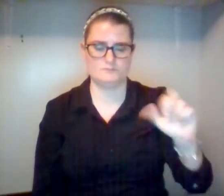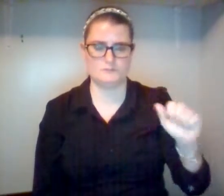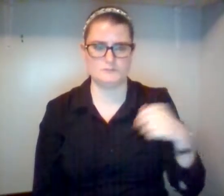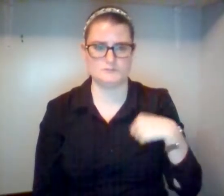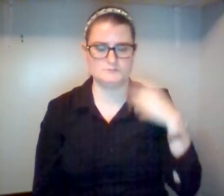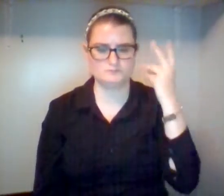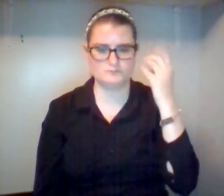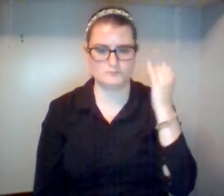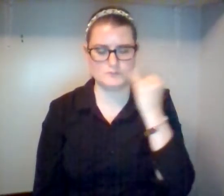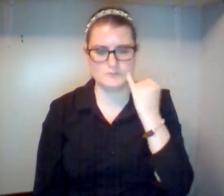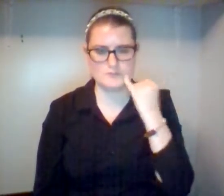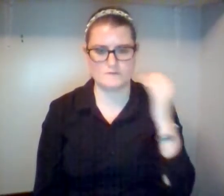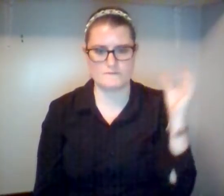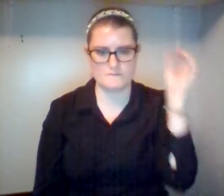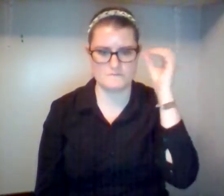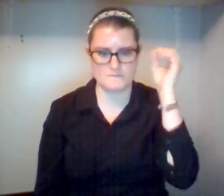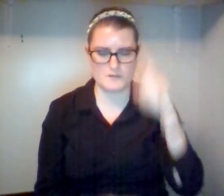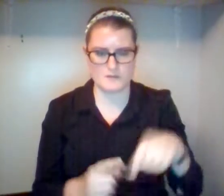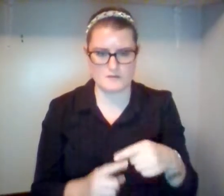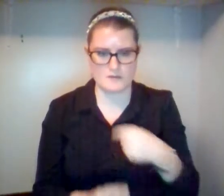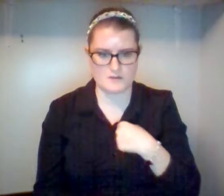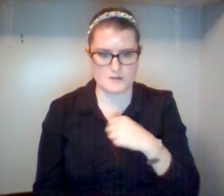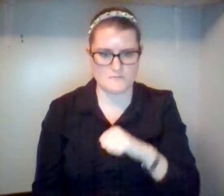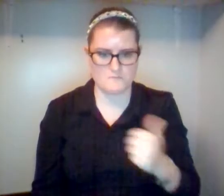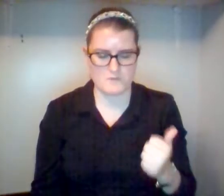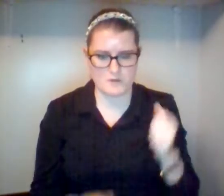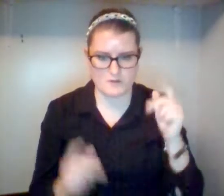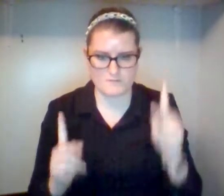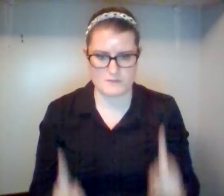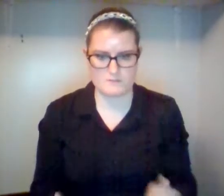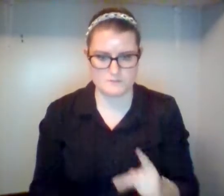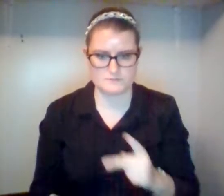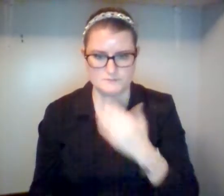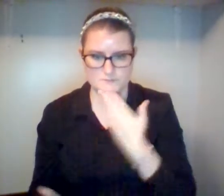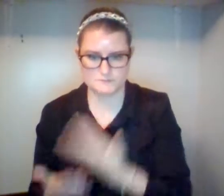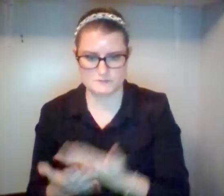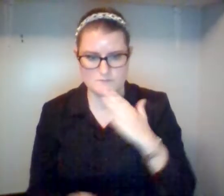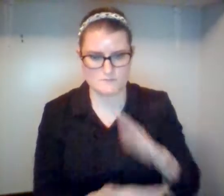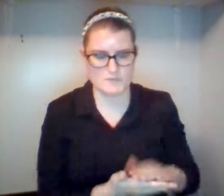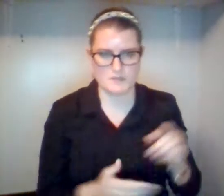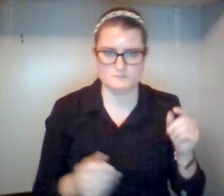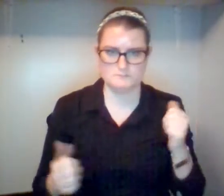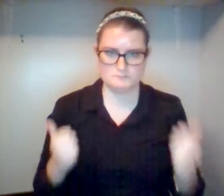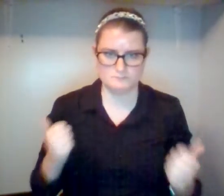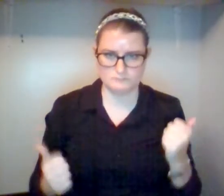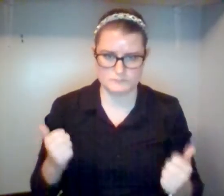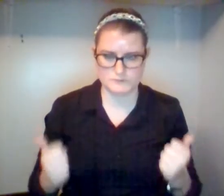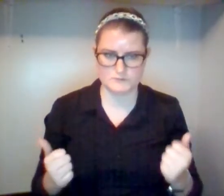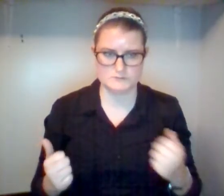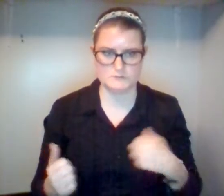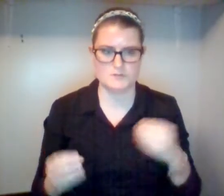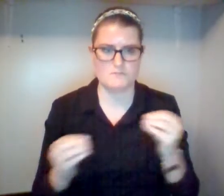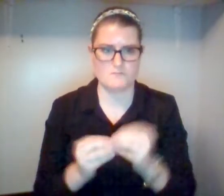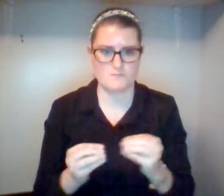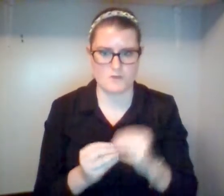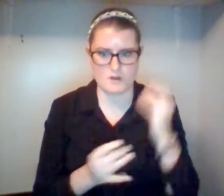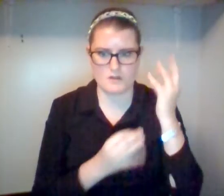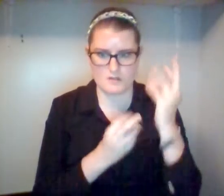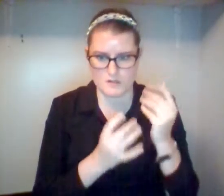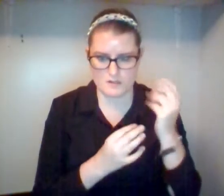minding people's opinion about me is a good or bad thing. The more I think about it, the more confused I get. On one hand, I